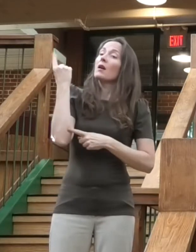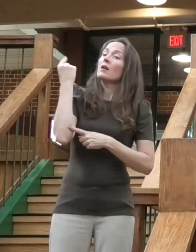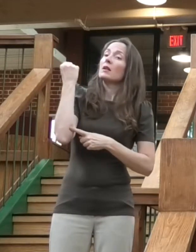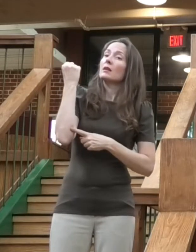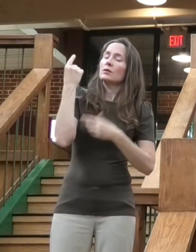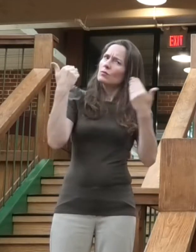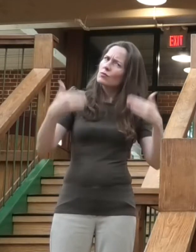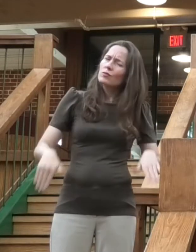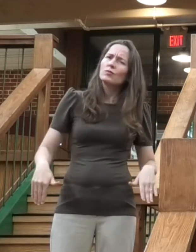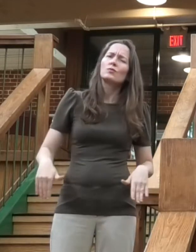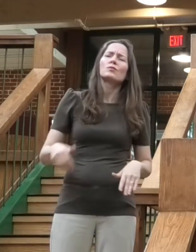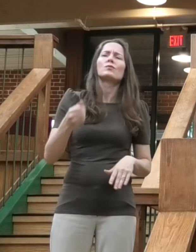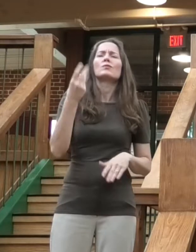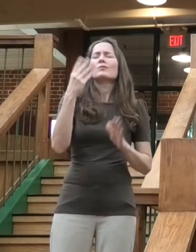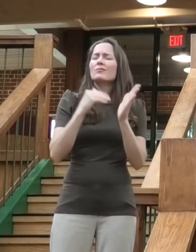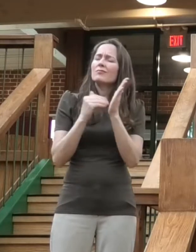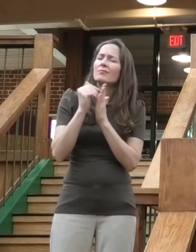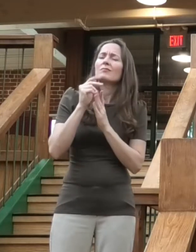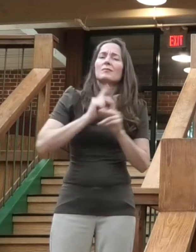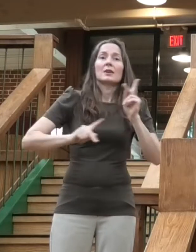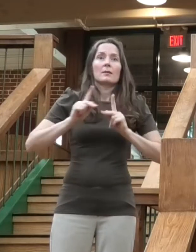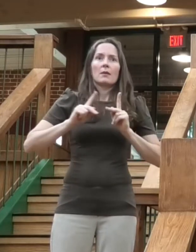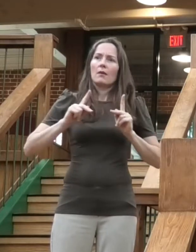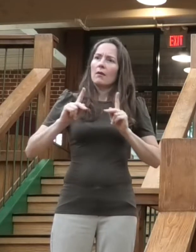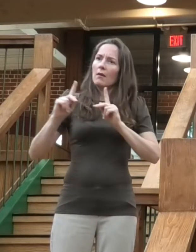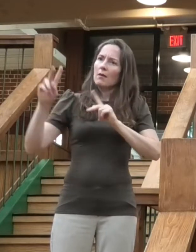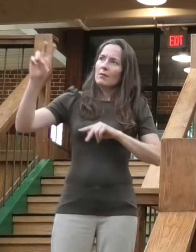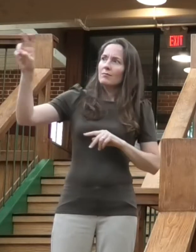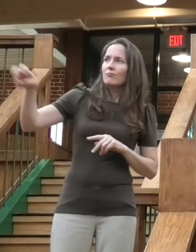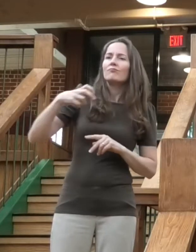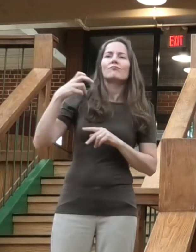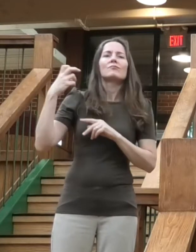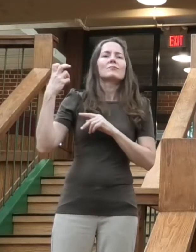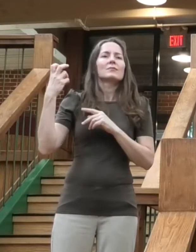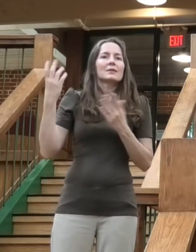-quality arts, culture and entertainment.